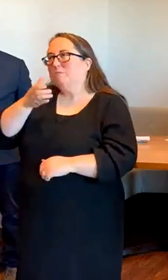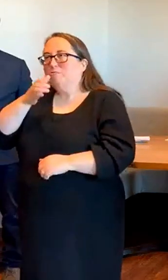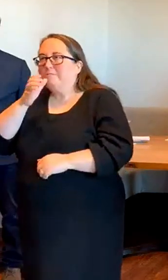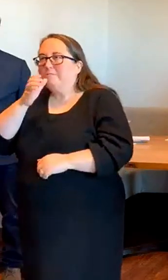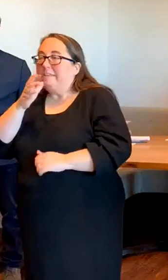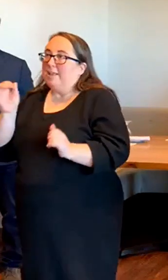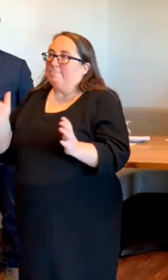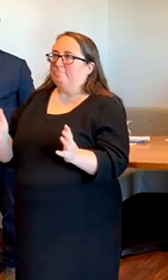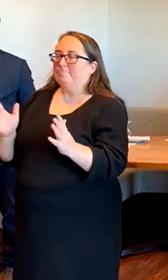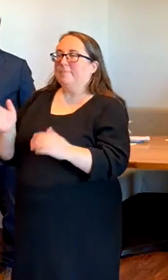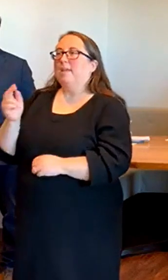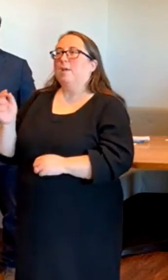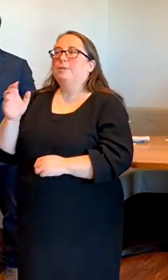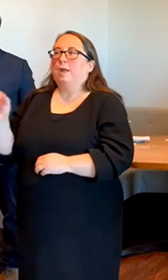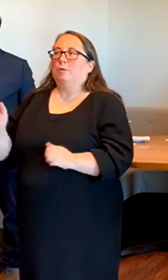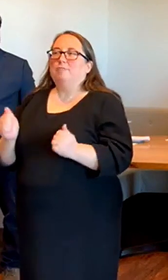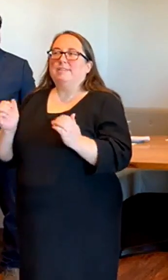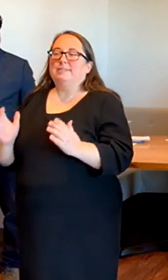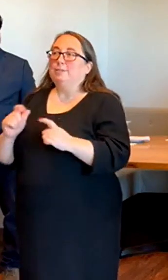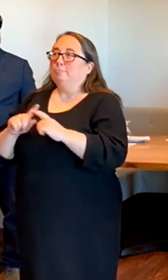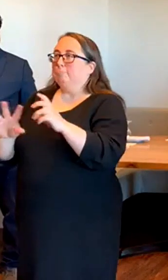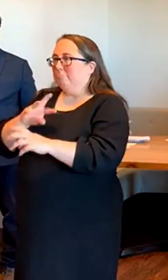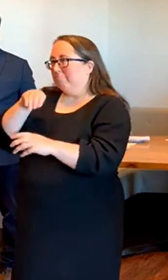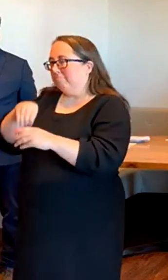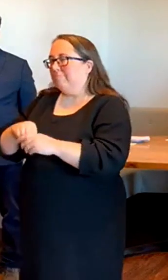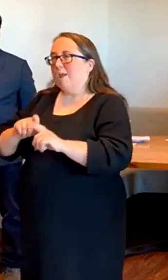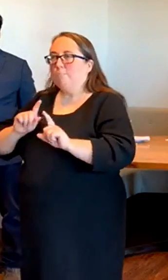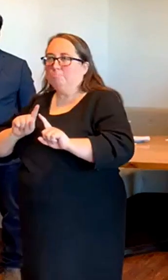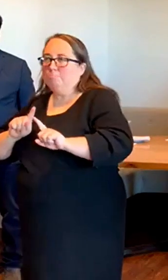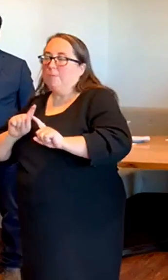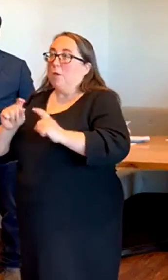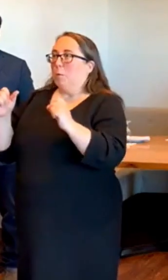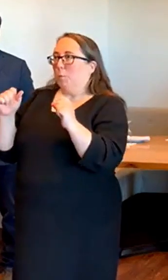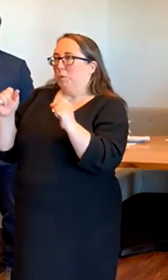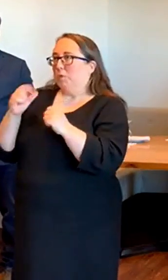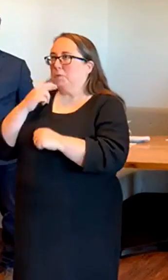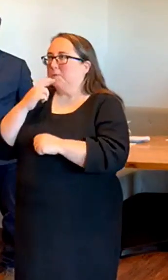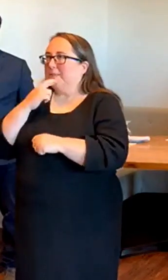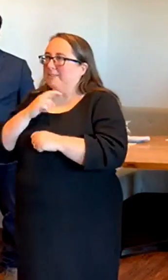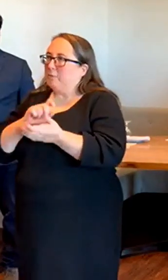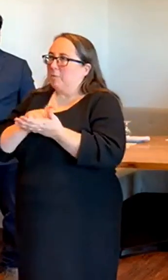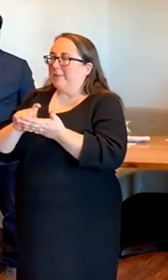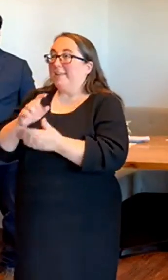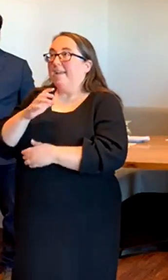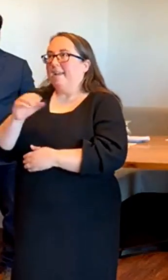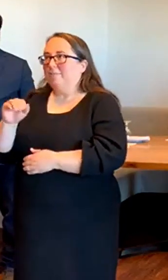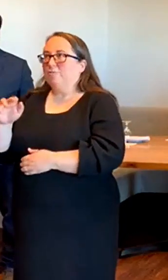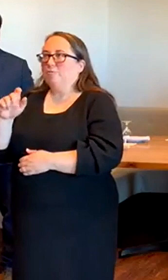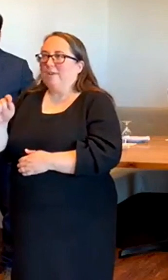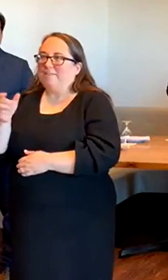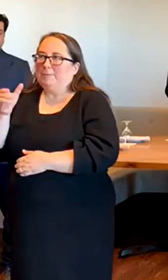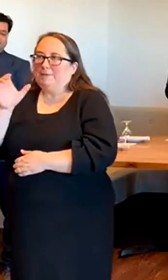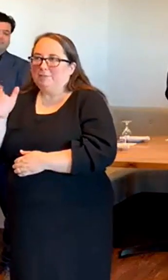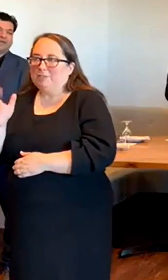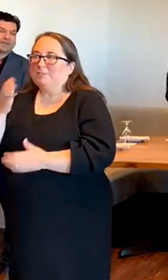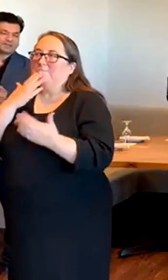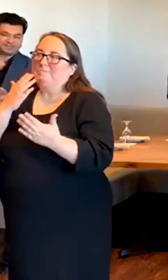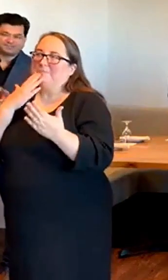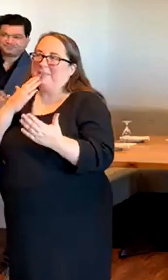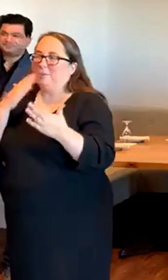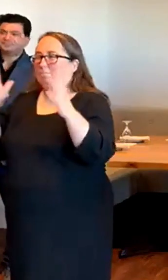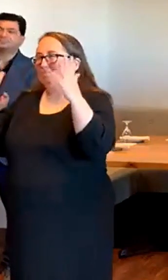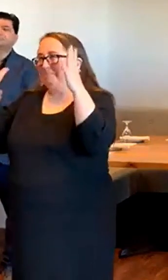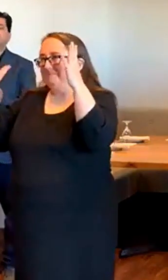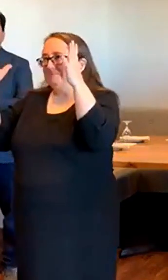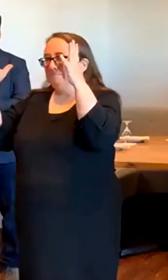encourages Howard County residents to participate in winter restaurant weeks and craft beverages. Thank you. Thank you.